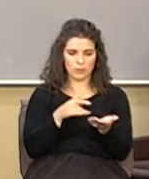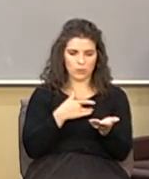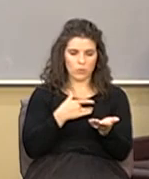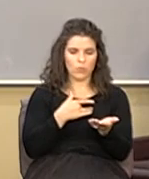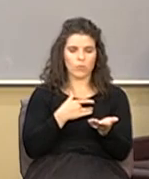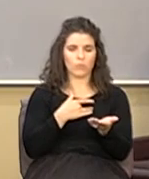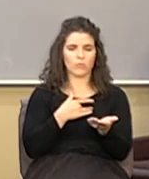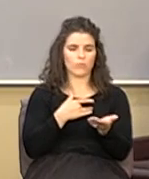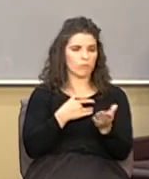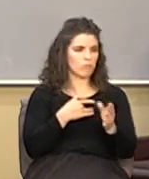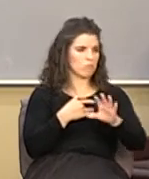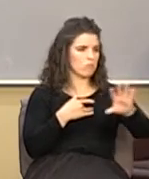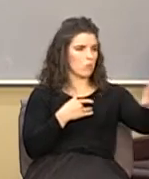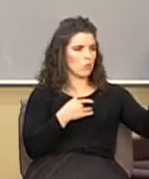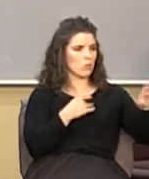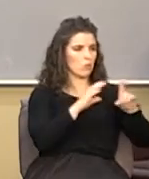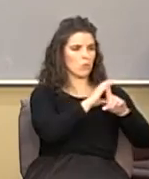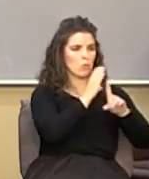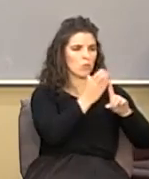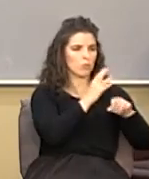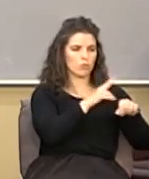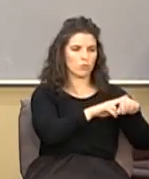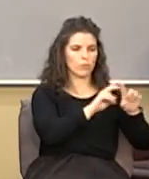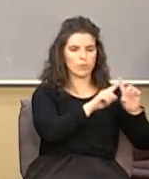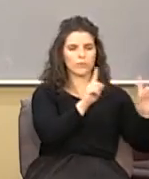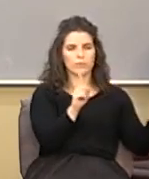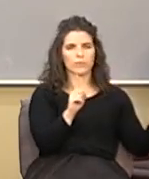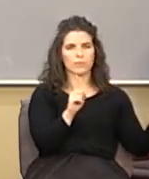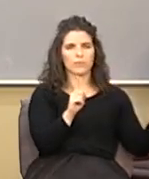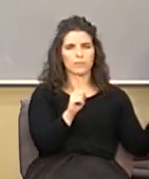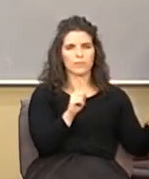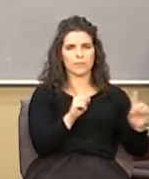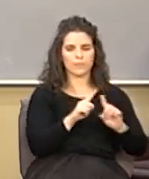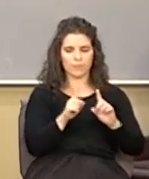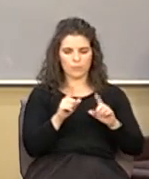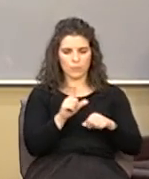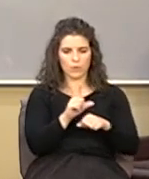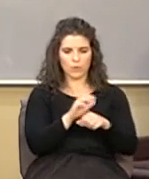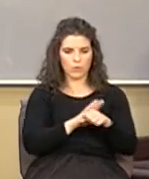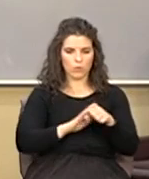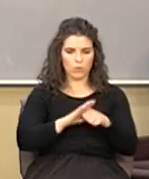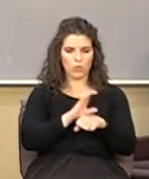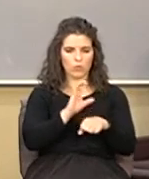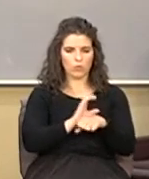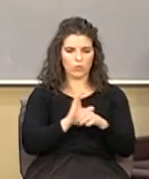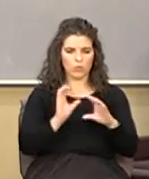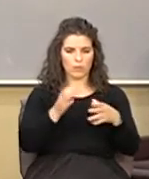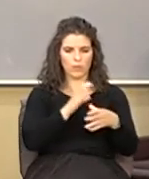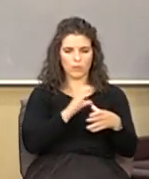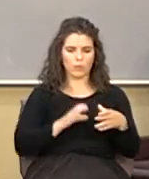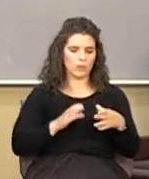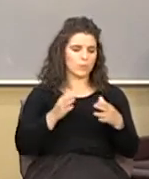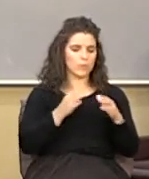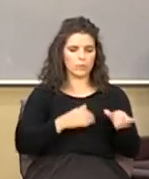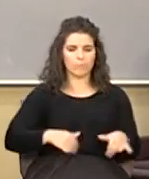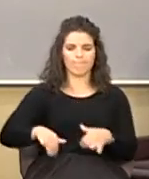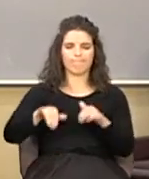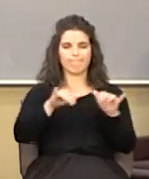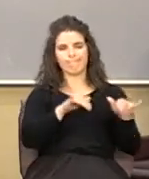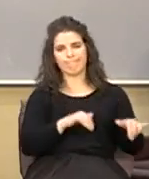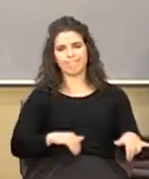the culture out there normal is different but the local church the body of Christ will always be doing the same thing